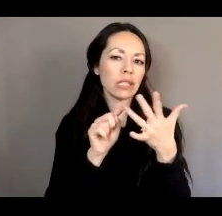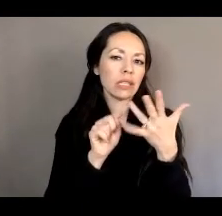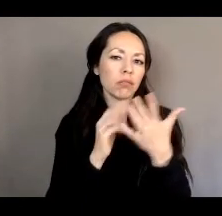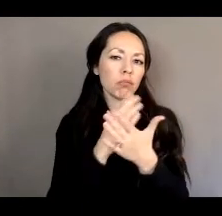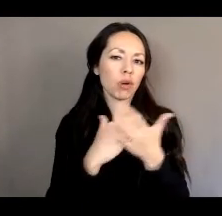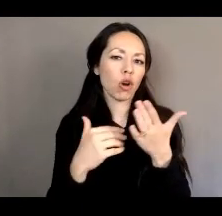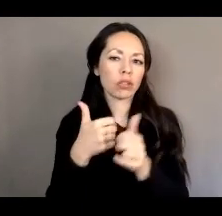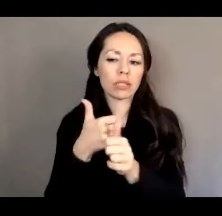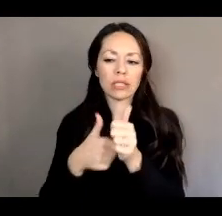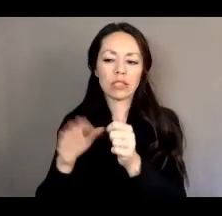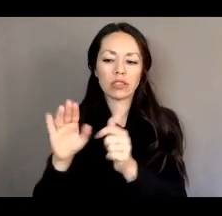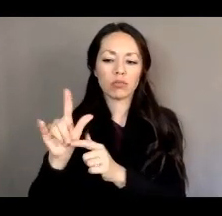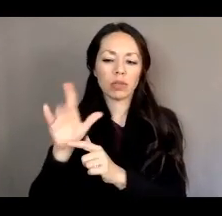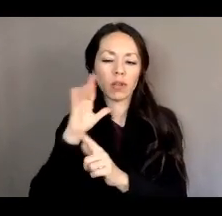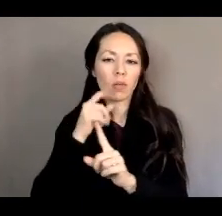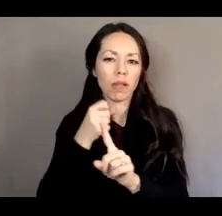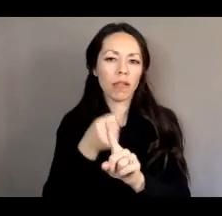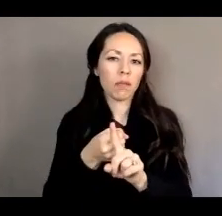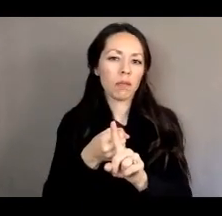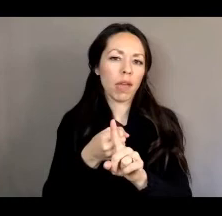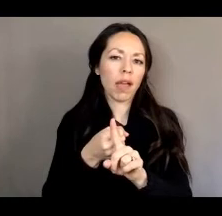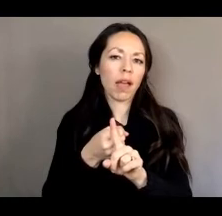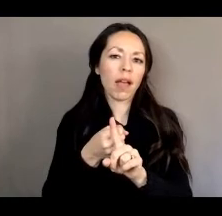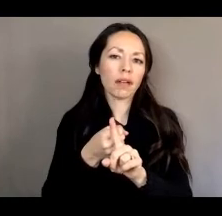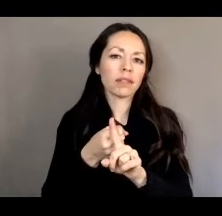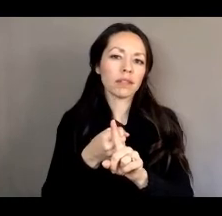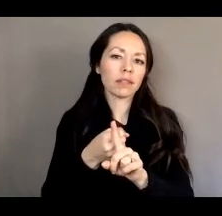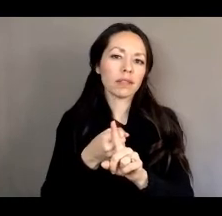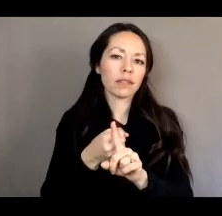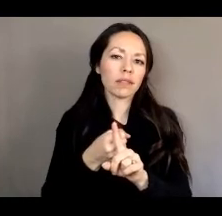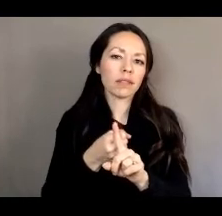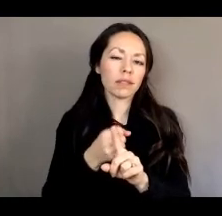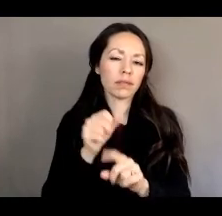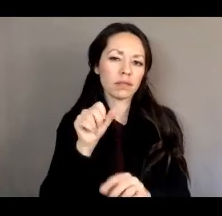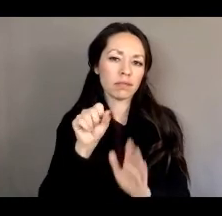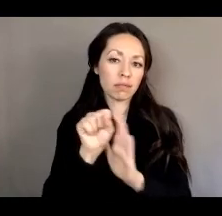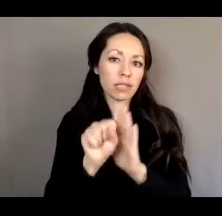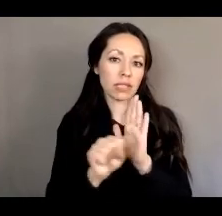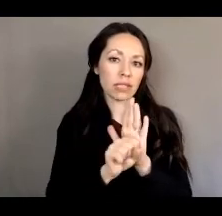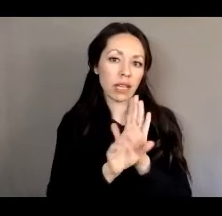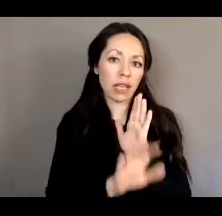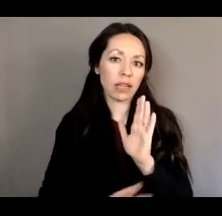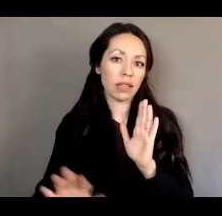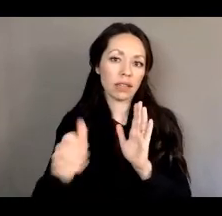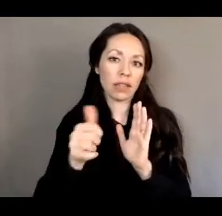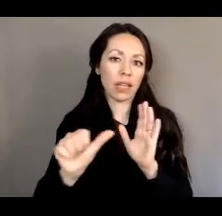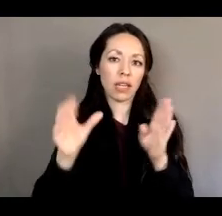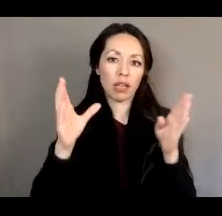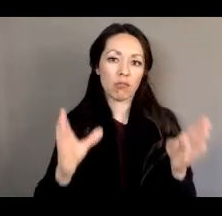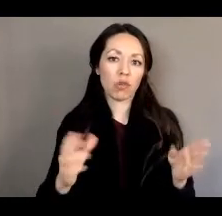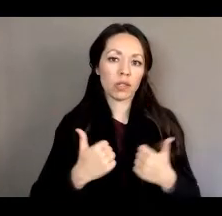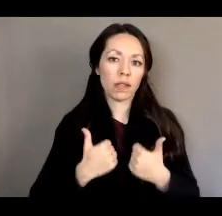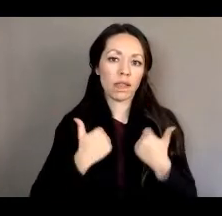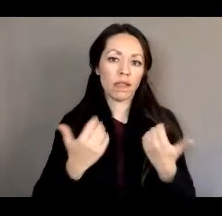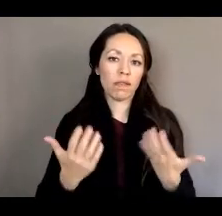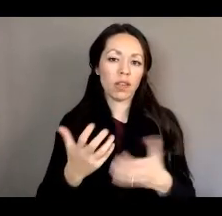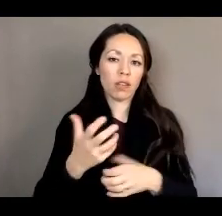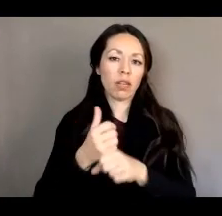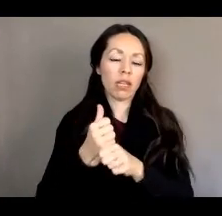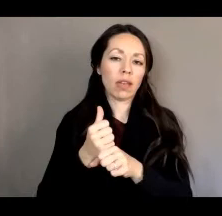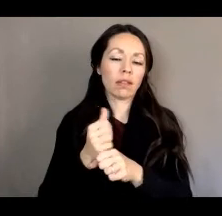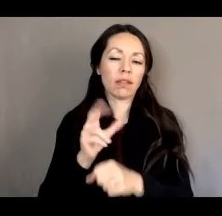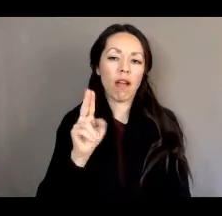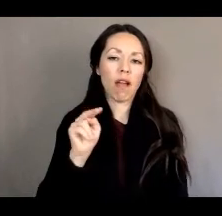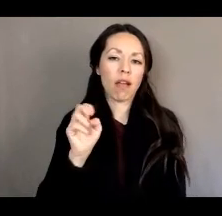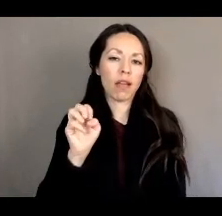that will have an impact on, um, the state and any resident who receives unemployment as